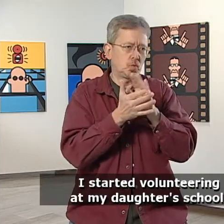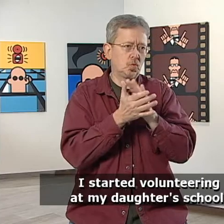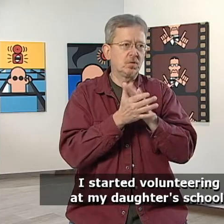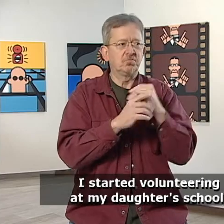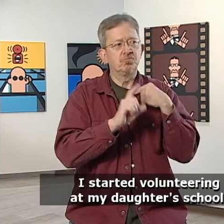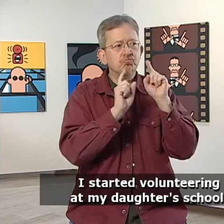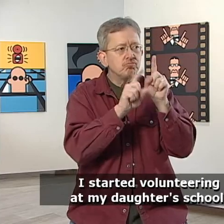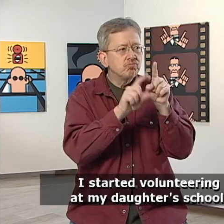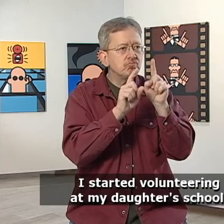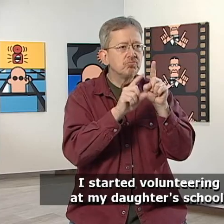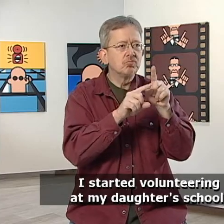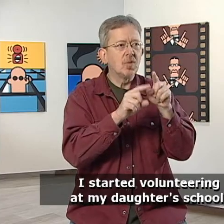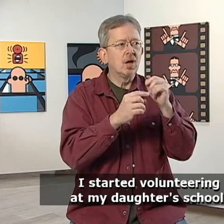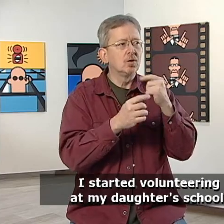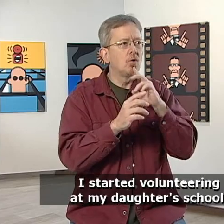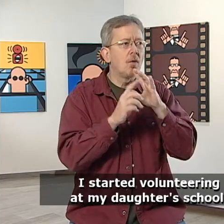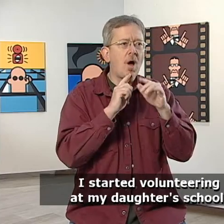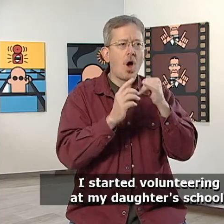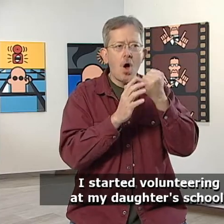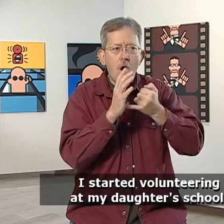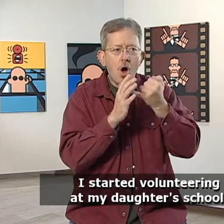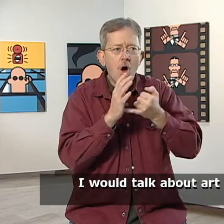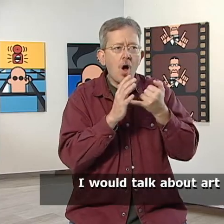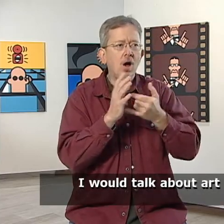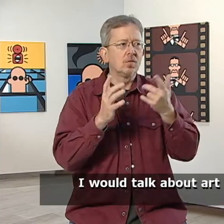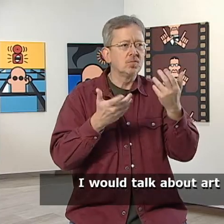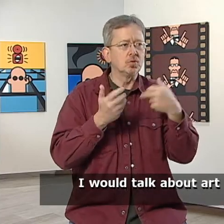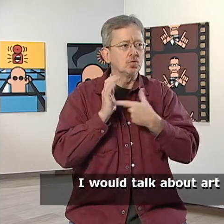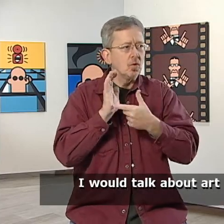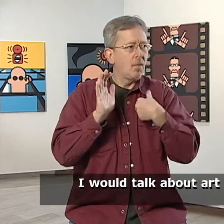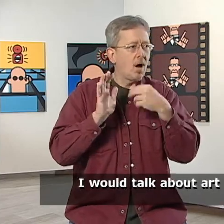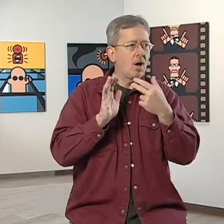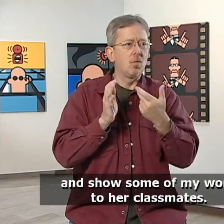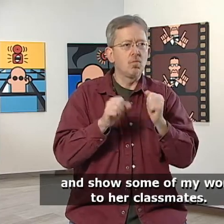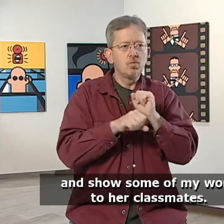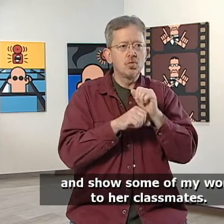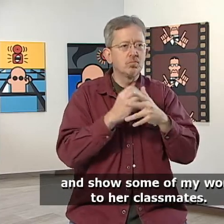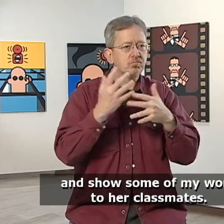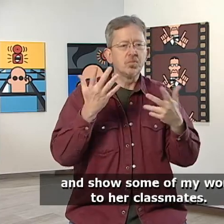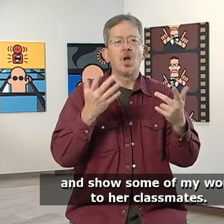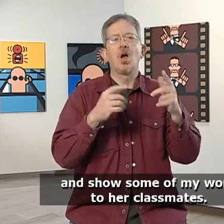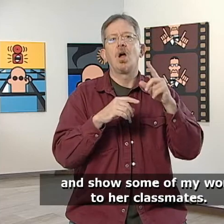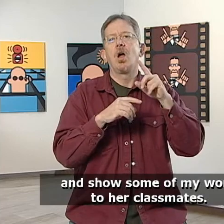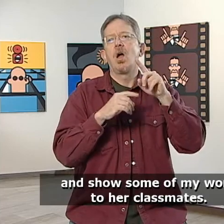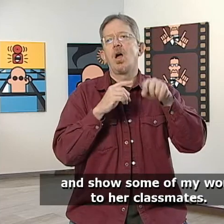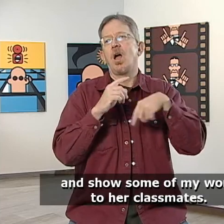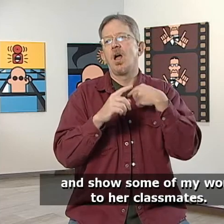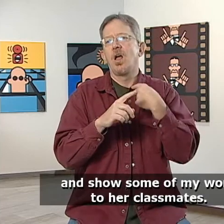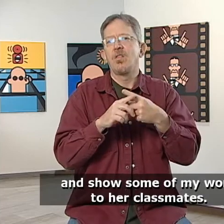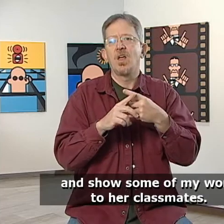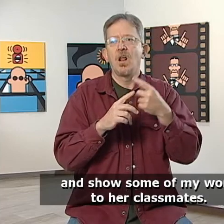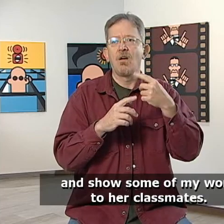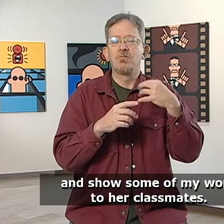I started volunteering at my daughter's school. I would talk about art and show some of my work to her classmates.